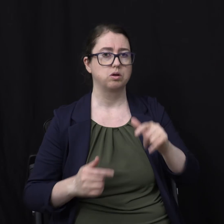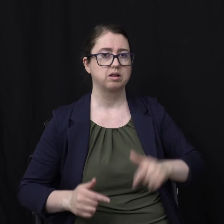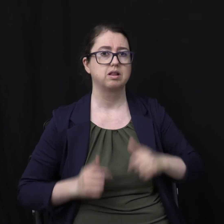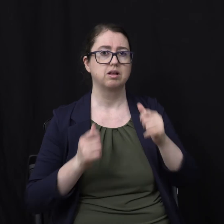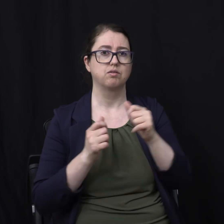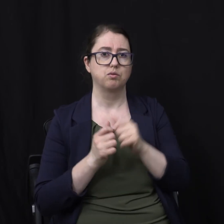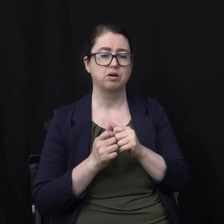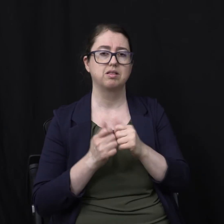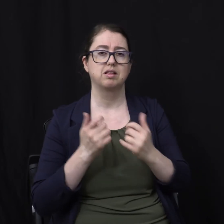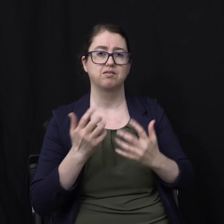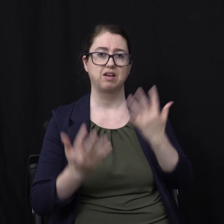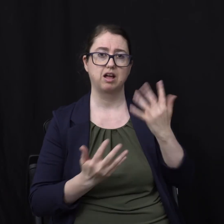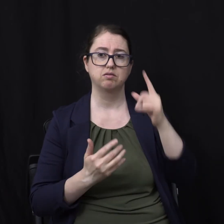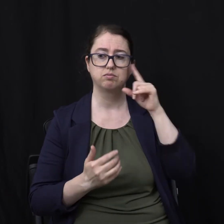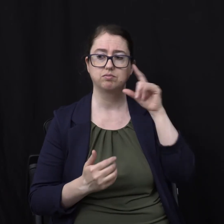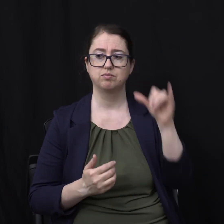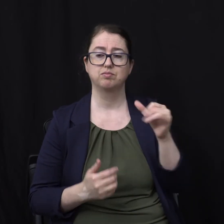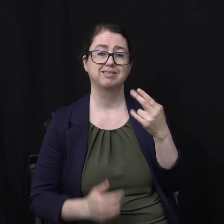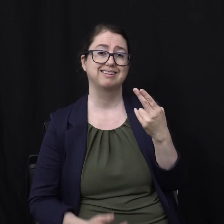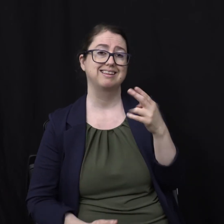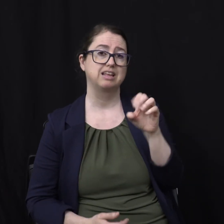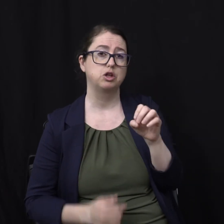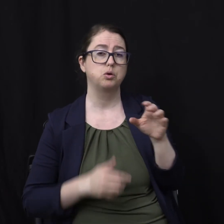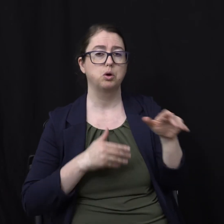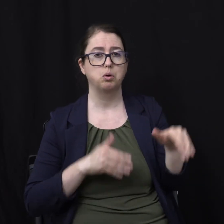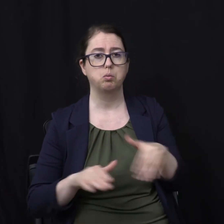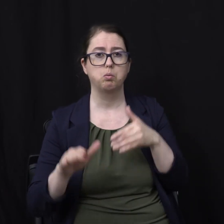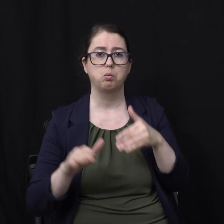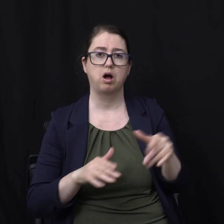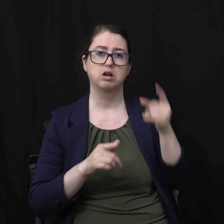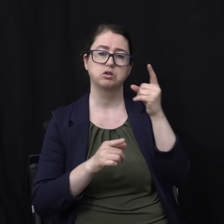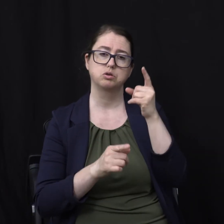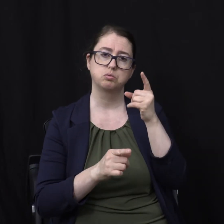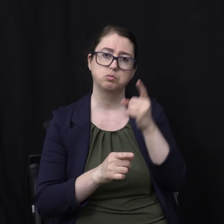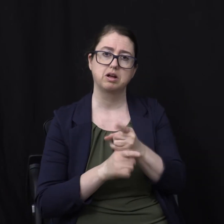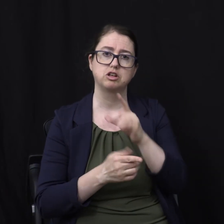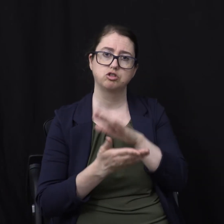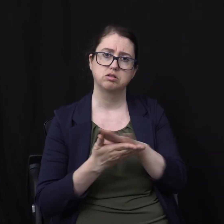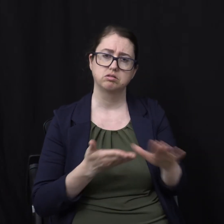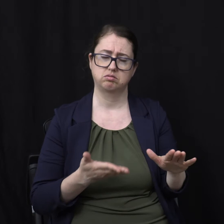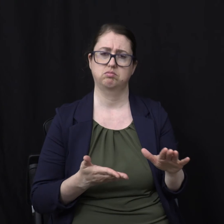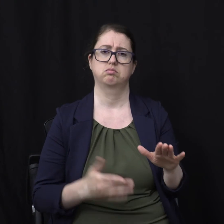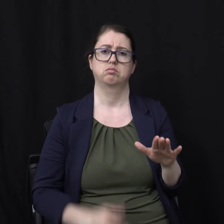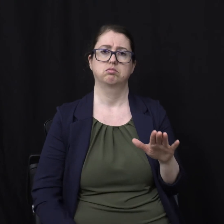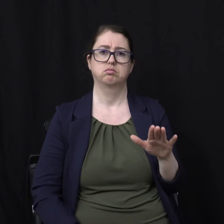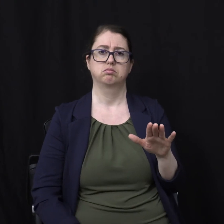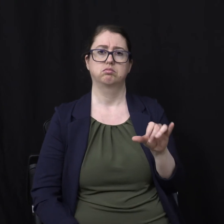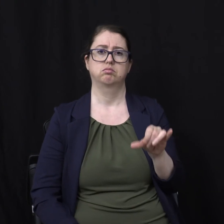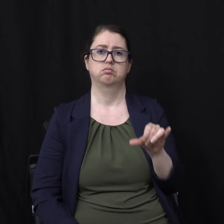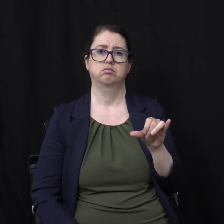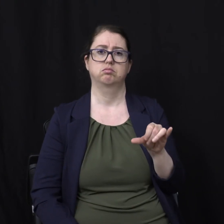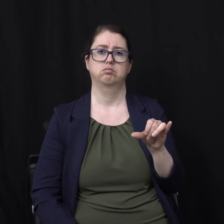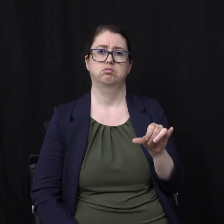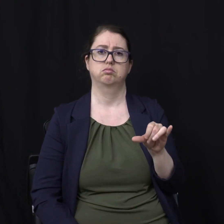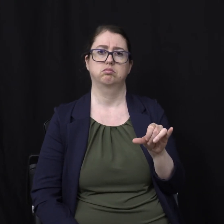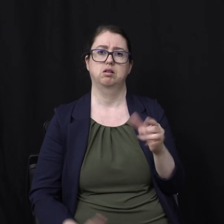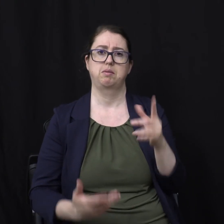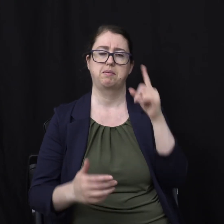fire? The answer is He who walks righteously The brain slightly explodes there